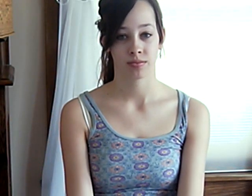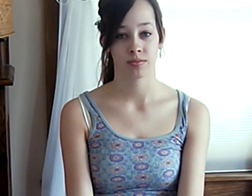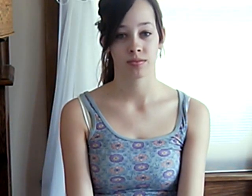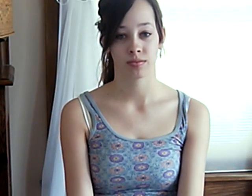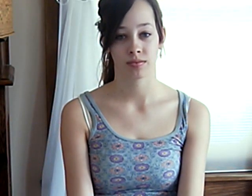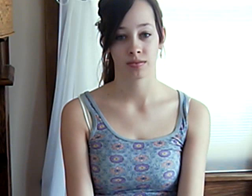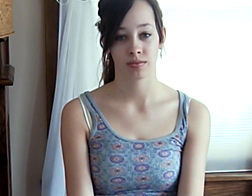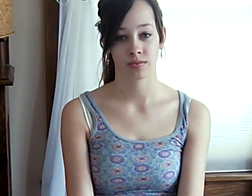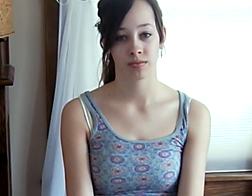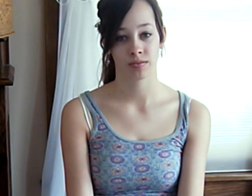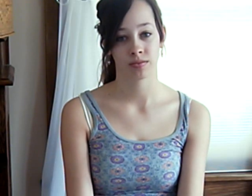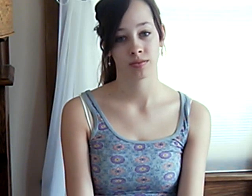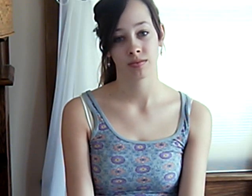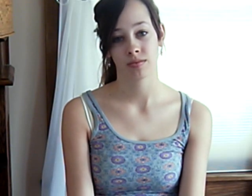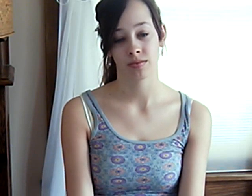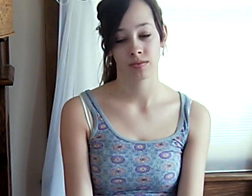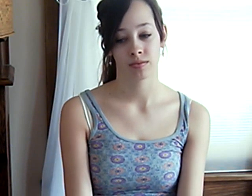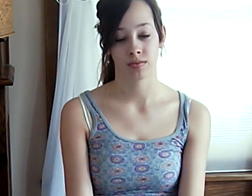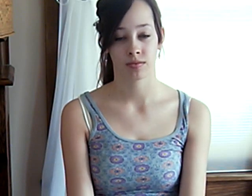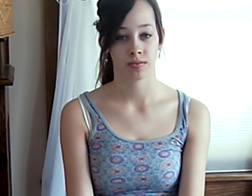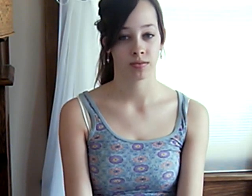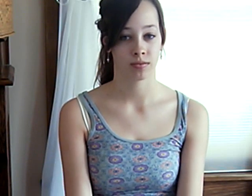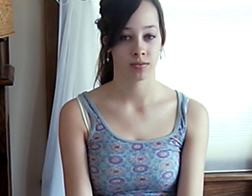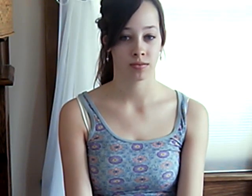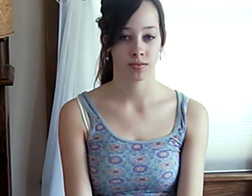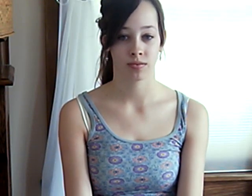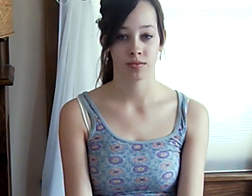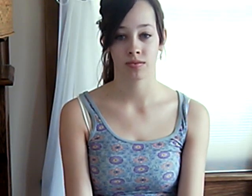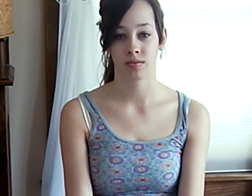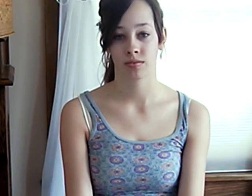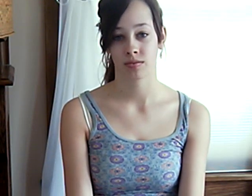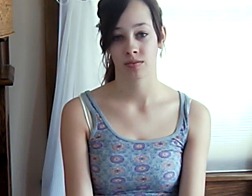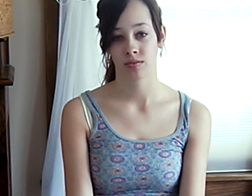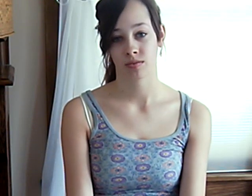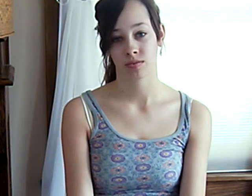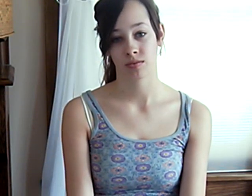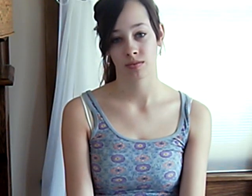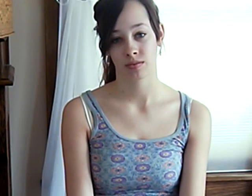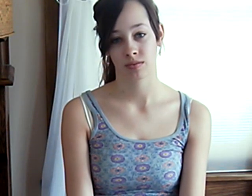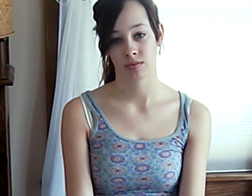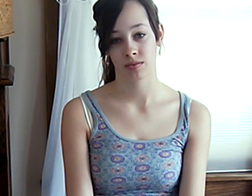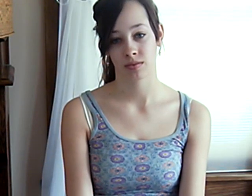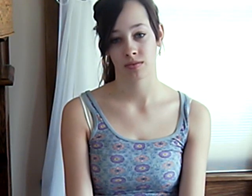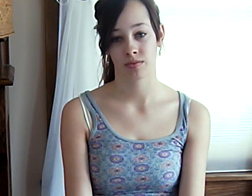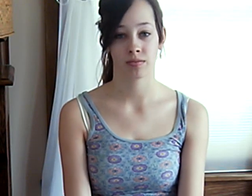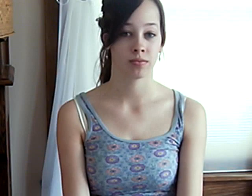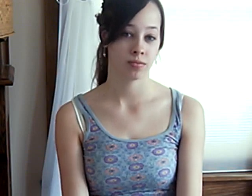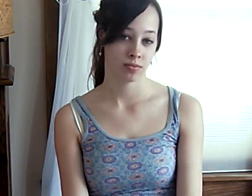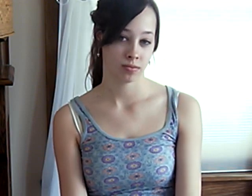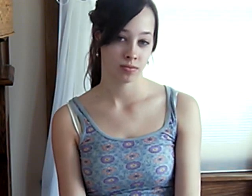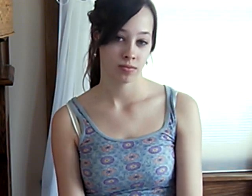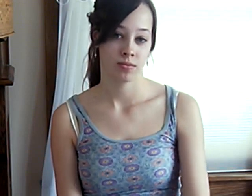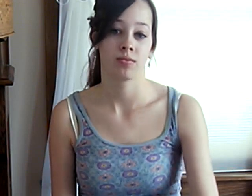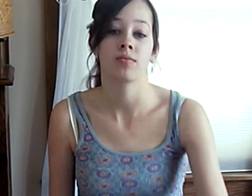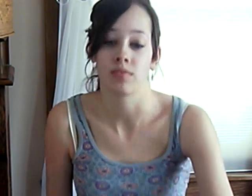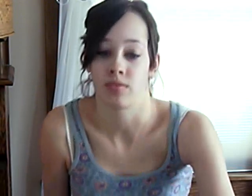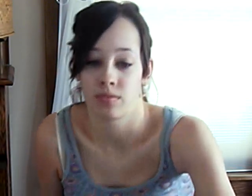Take a deep breath in the mirror. He didn't like it when I wore high heels, but I do.